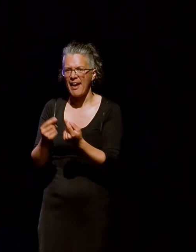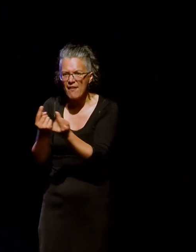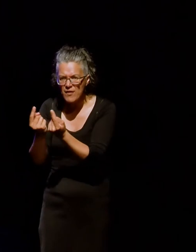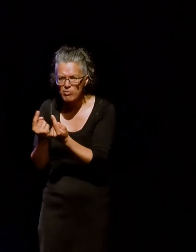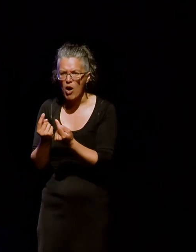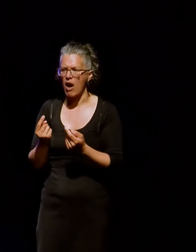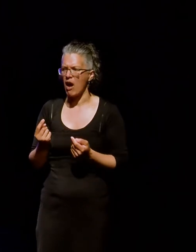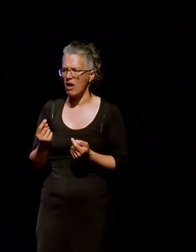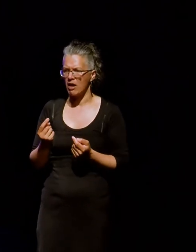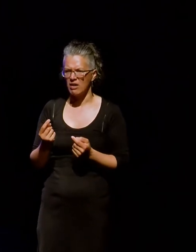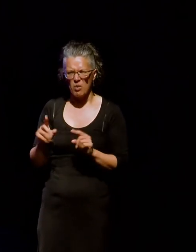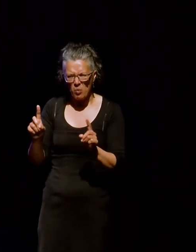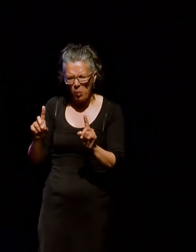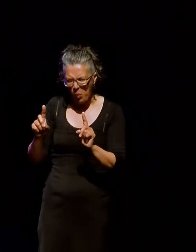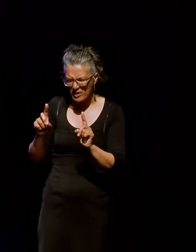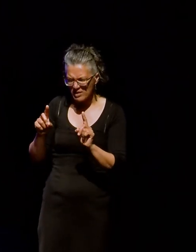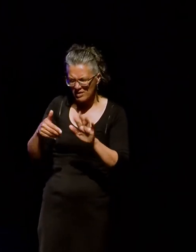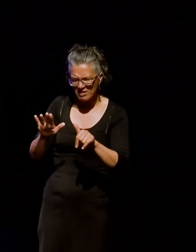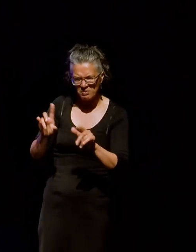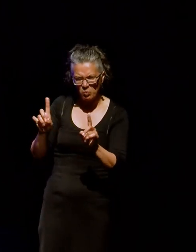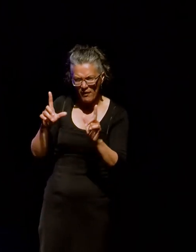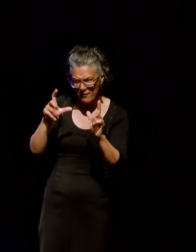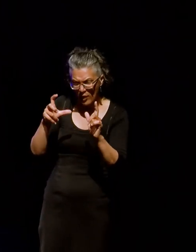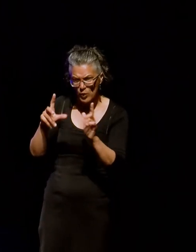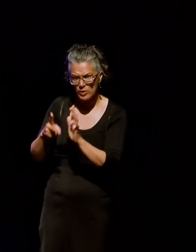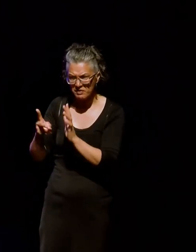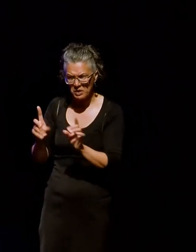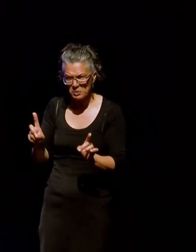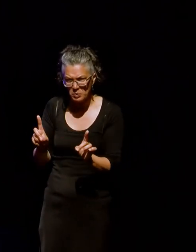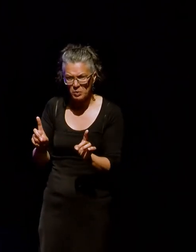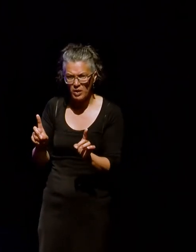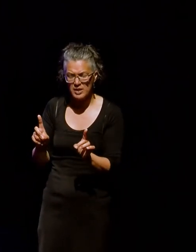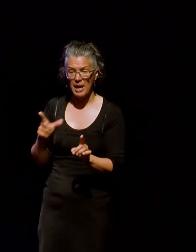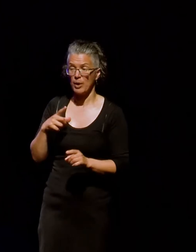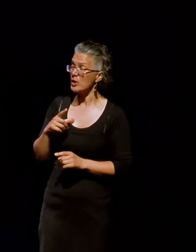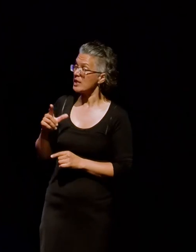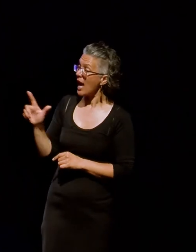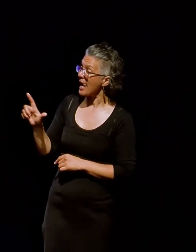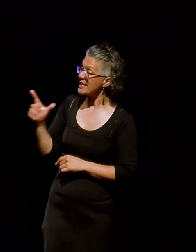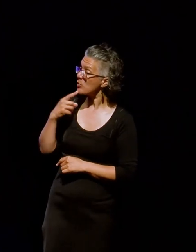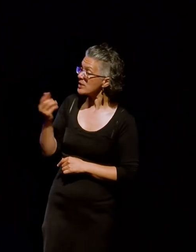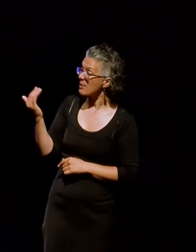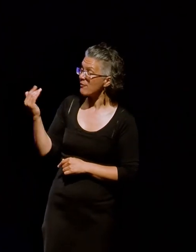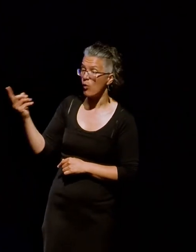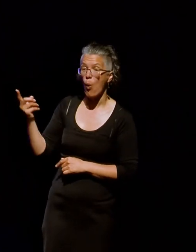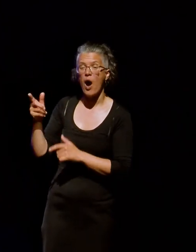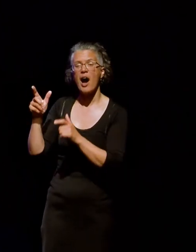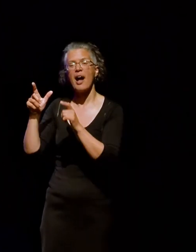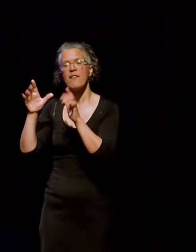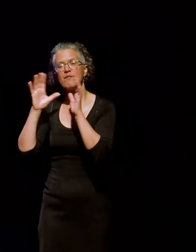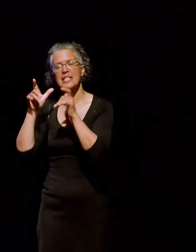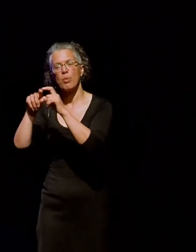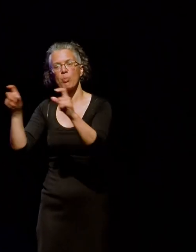that, is it just the 21st century idea of that? Or because, um, as Lisa was talking about, it's mediated through the Facebook